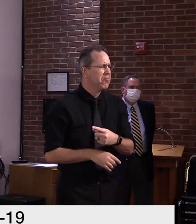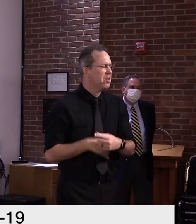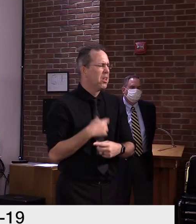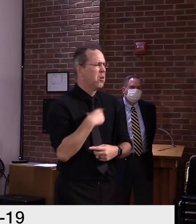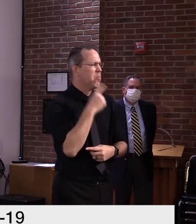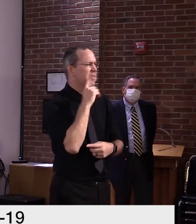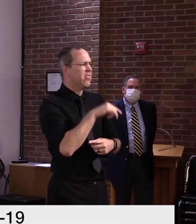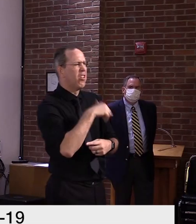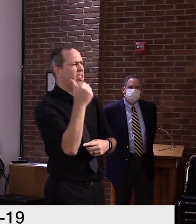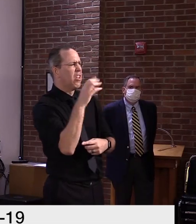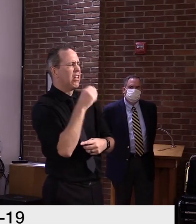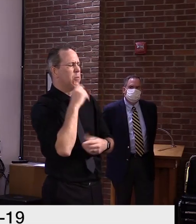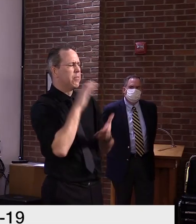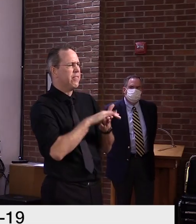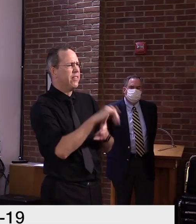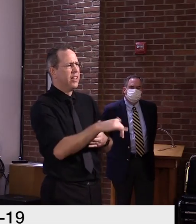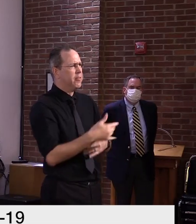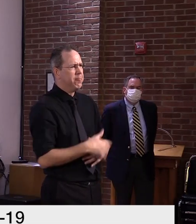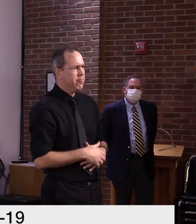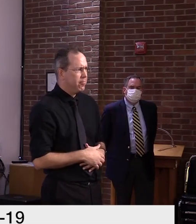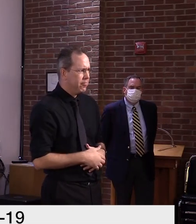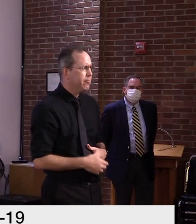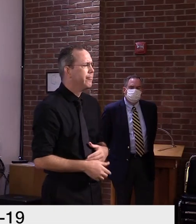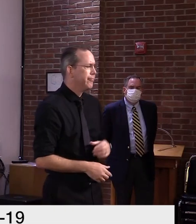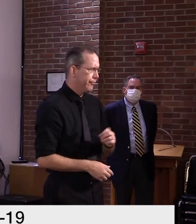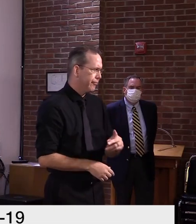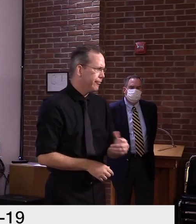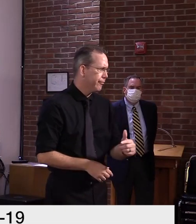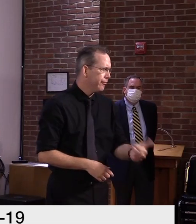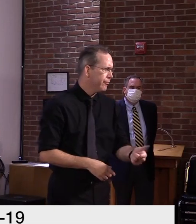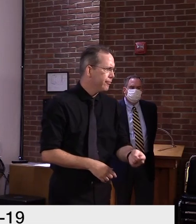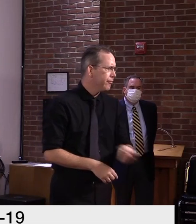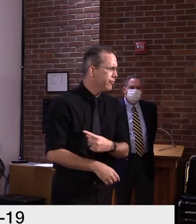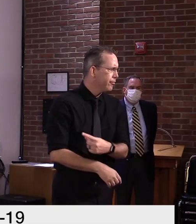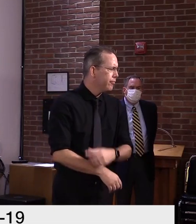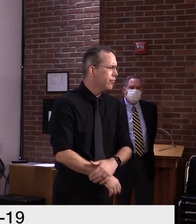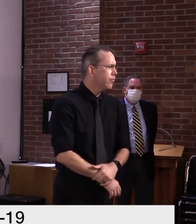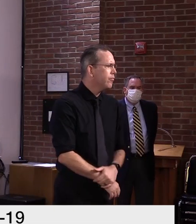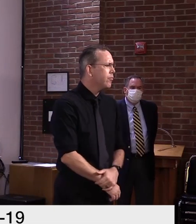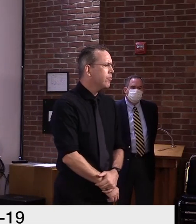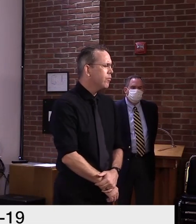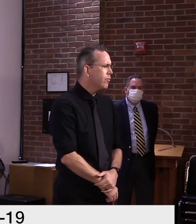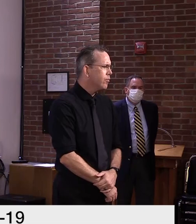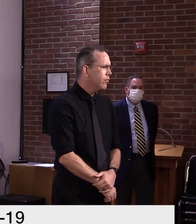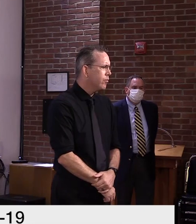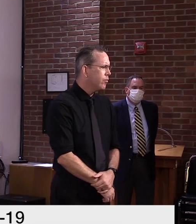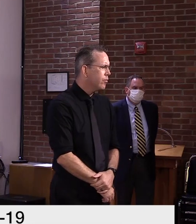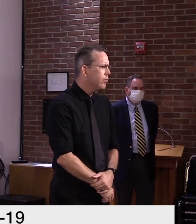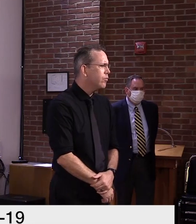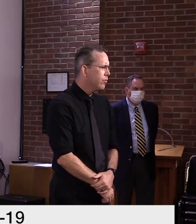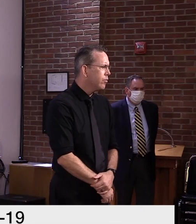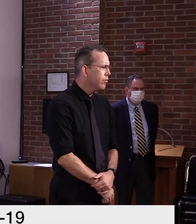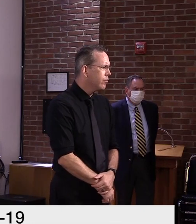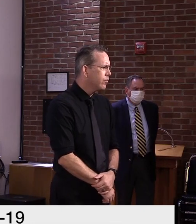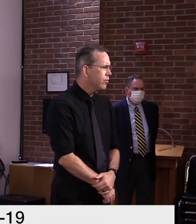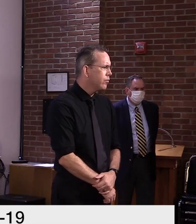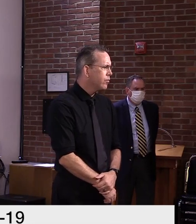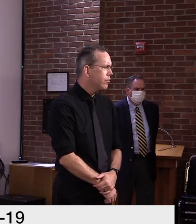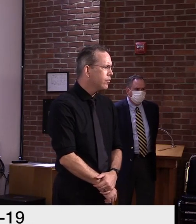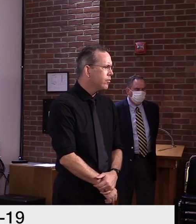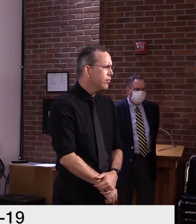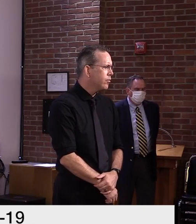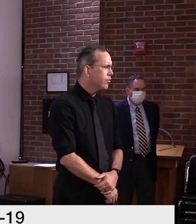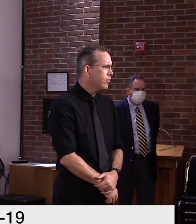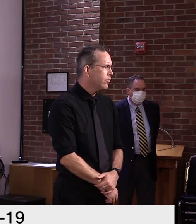supply sergeant was sentenced in federal court and connected with stealing about $180,000 worth of taxpayer property